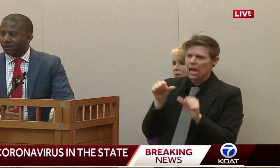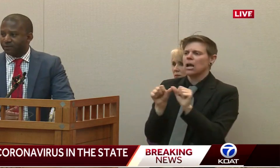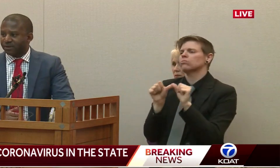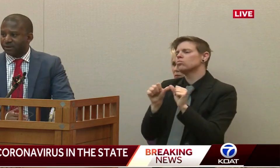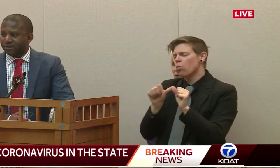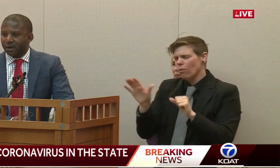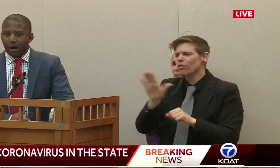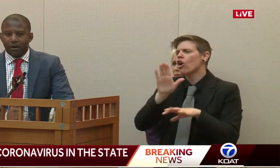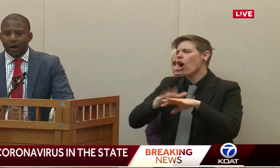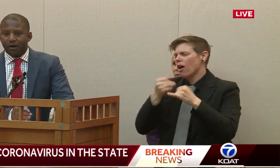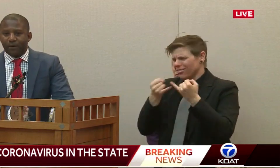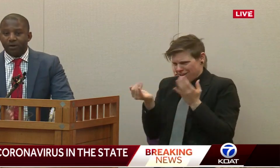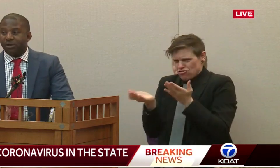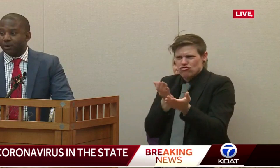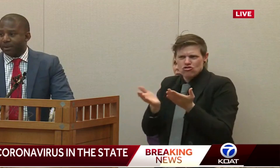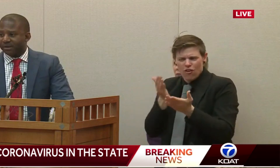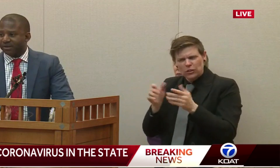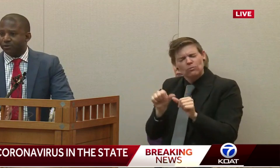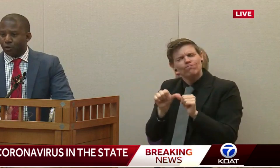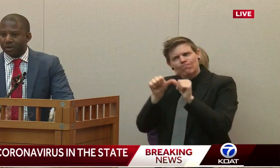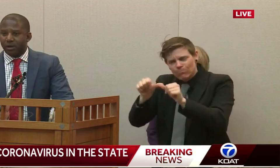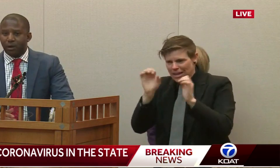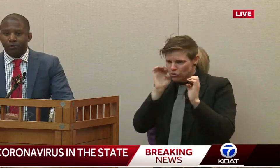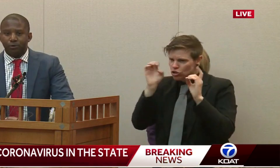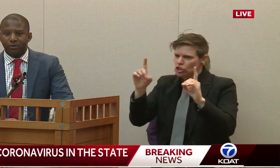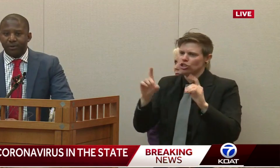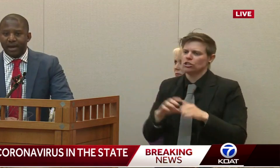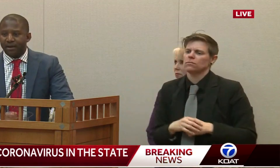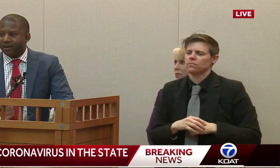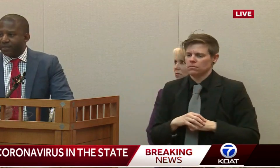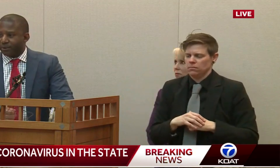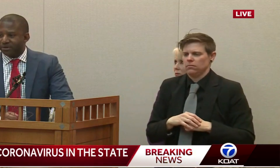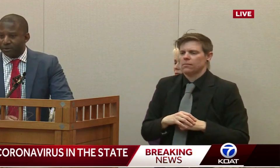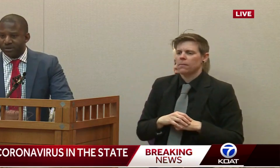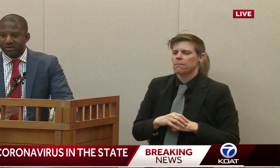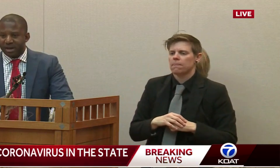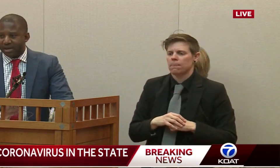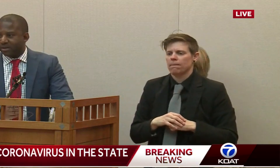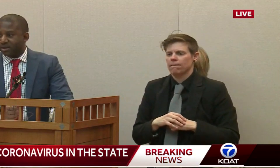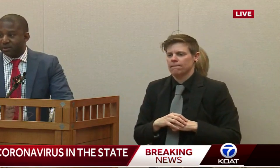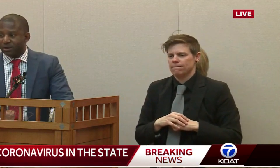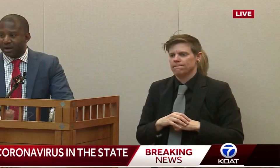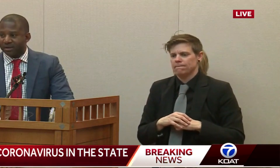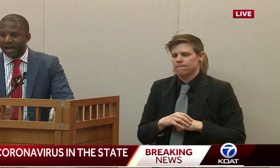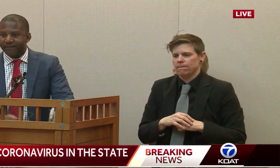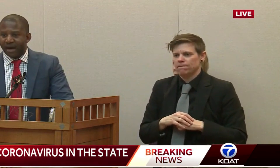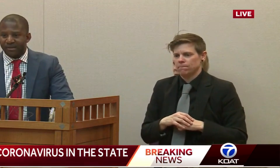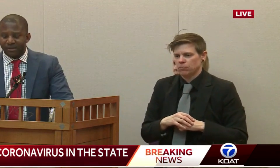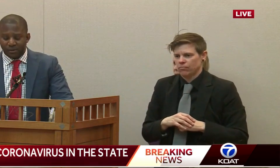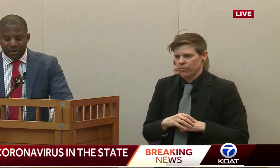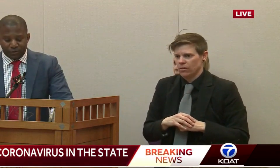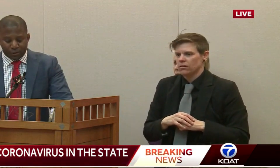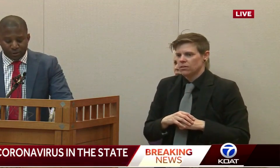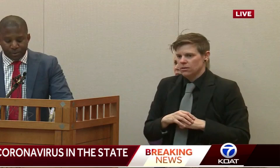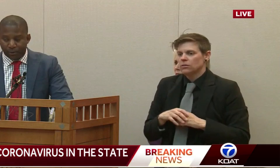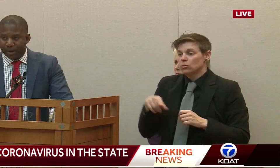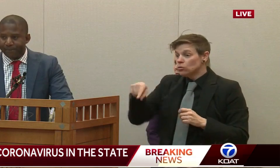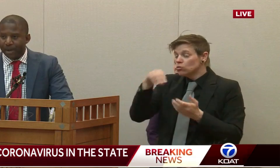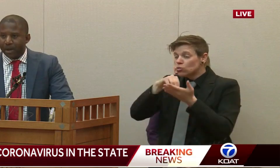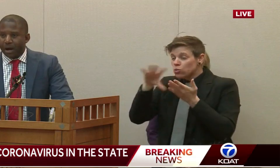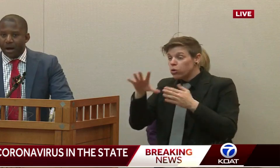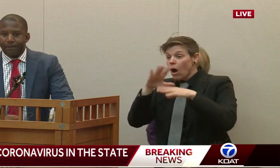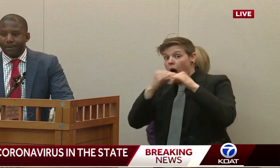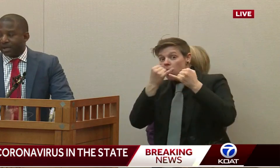those services on a voluntary basis during the closure so that those students can continue to have access to the instructional